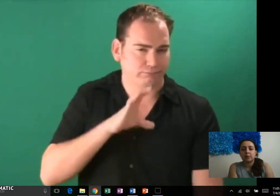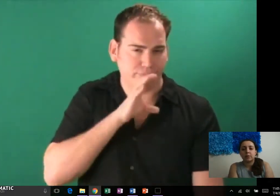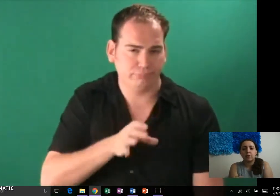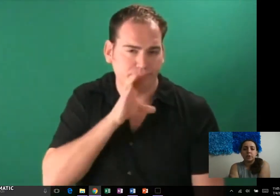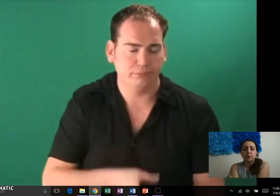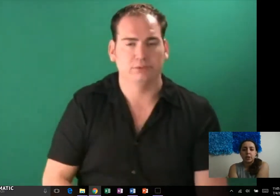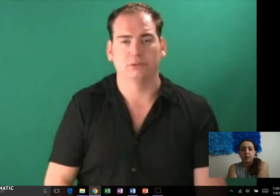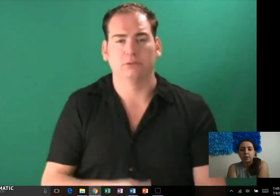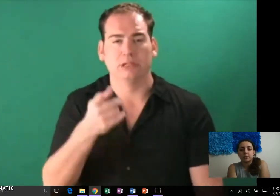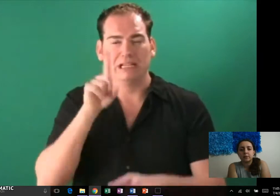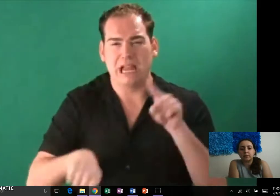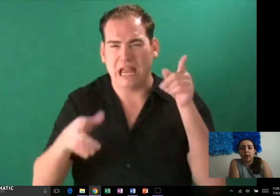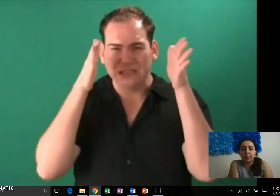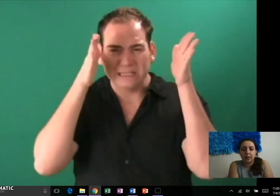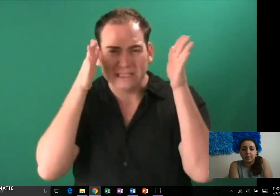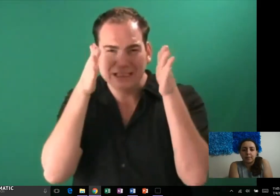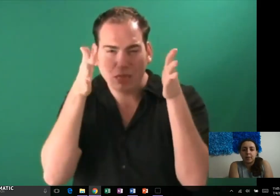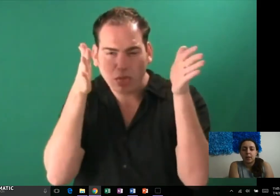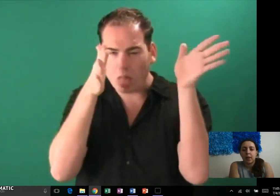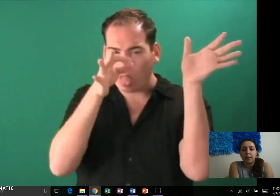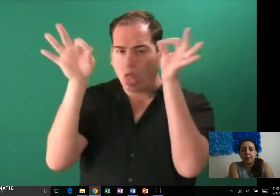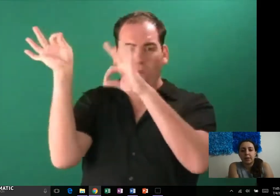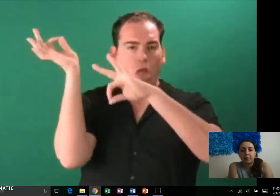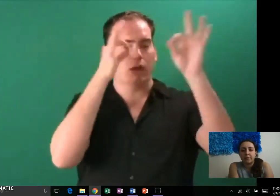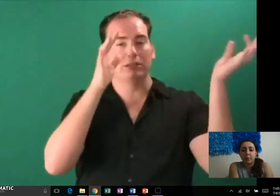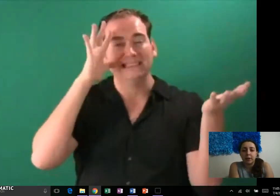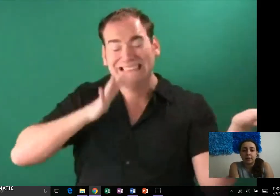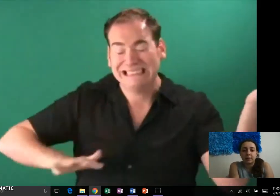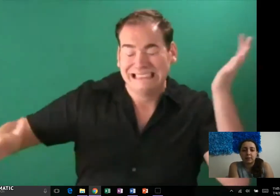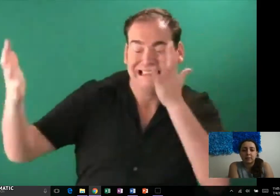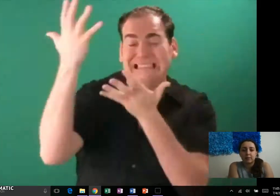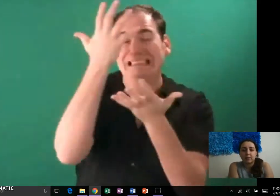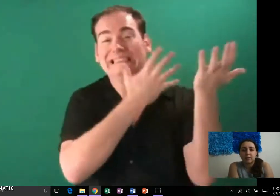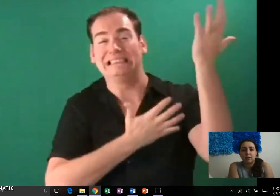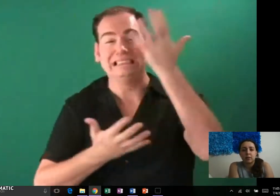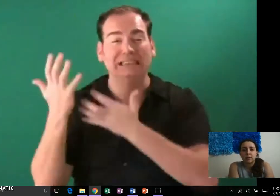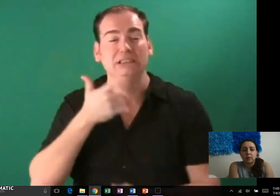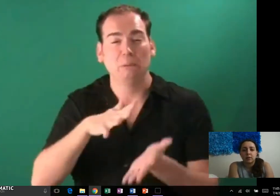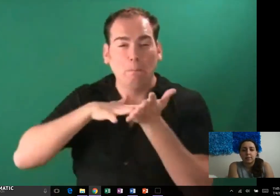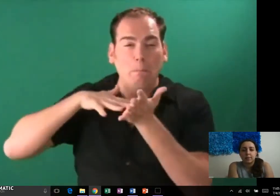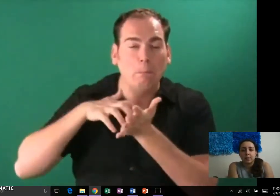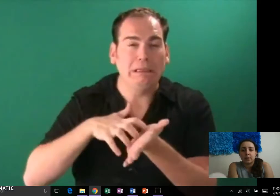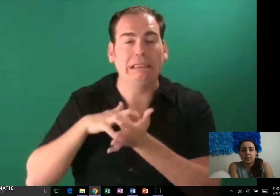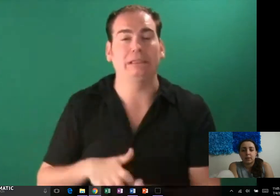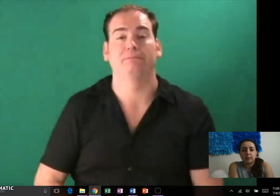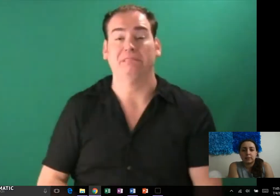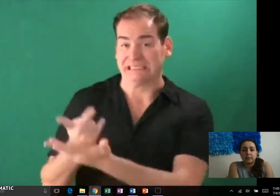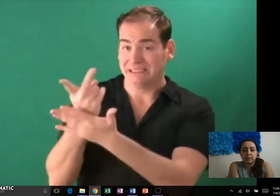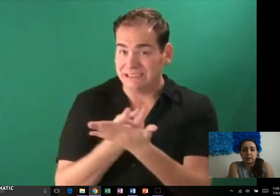nausea vomiting inability to focus dizziness